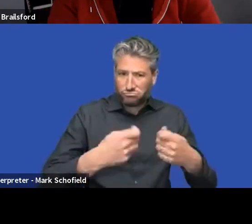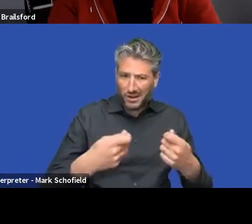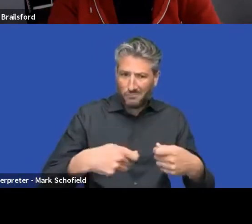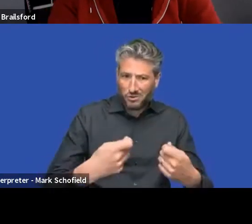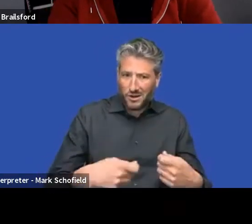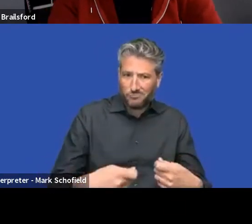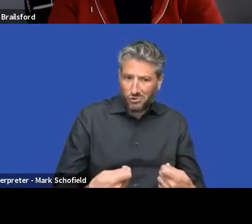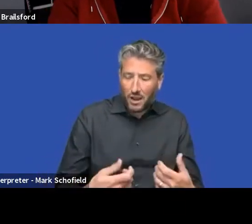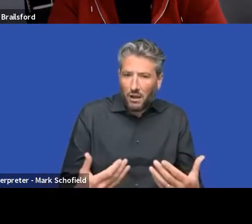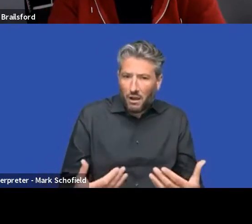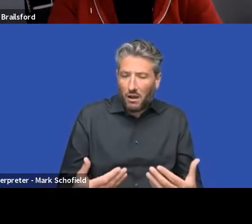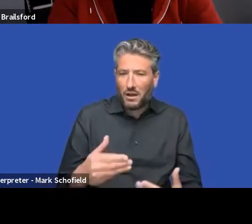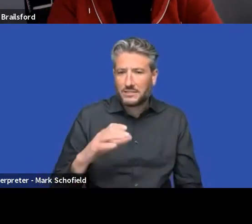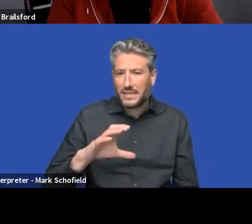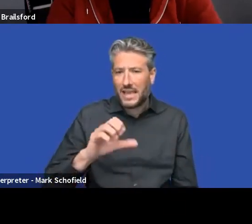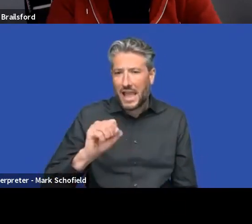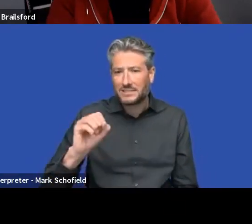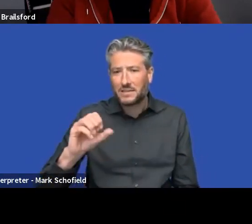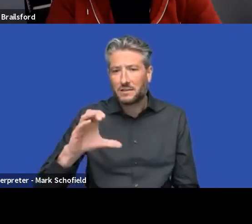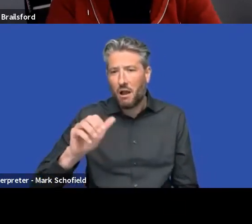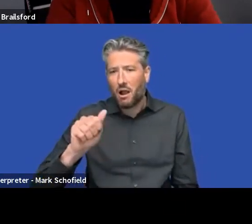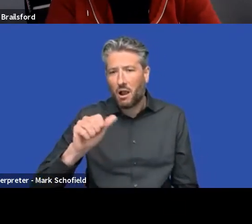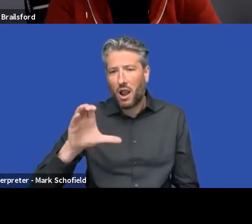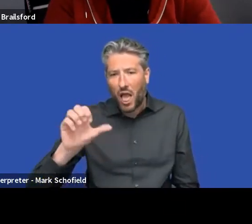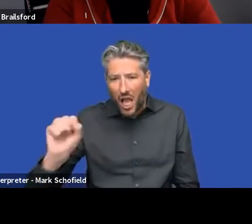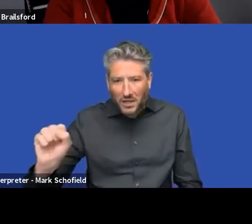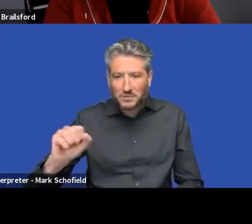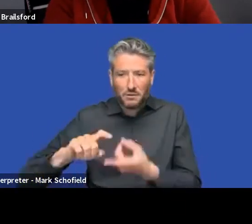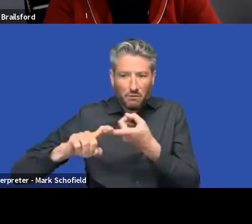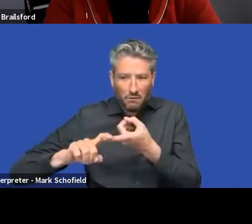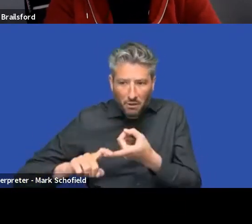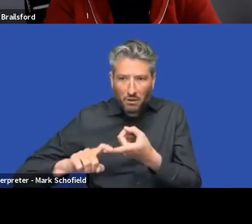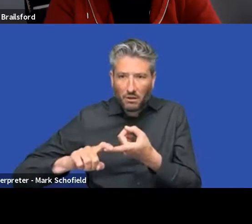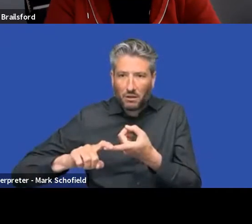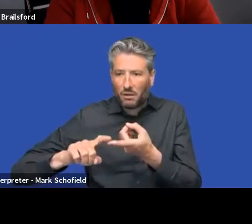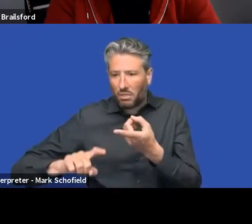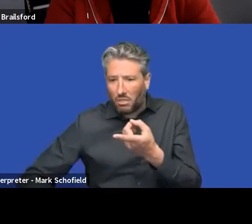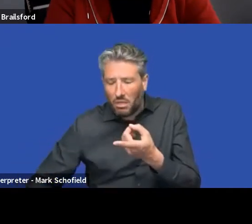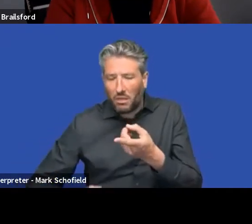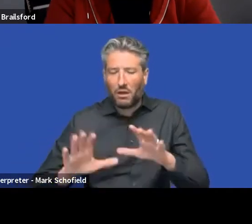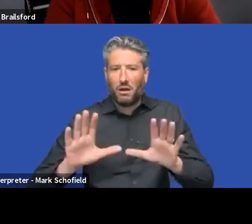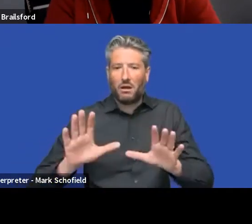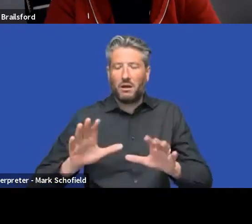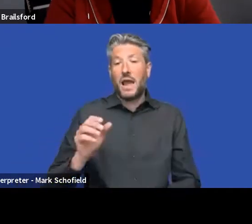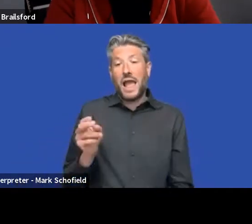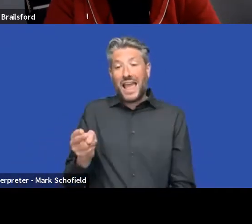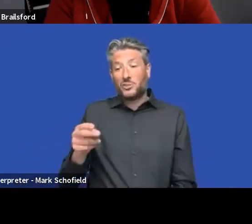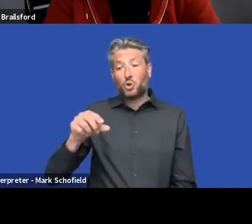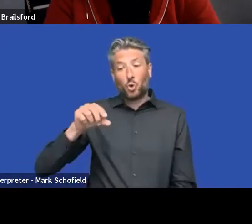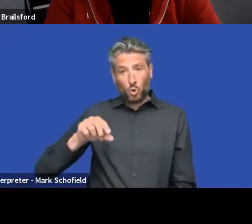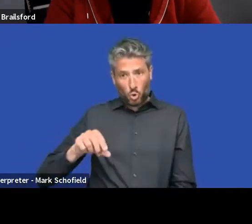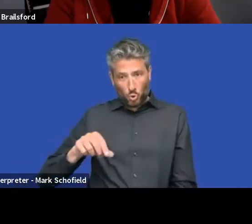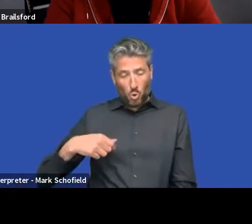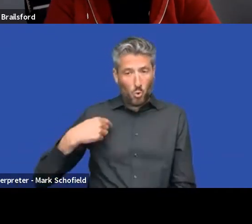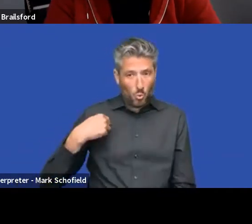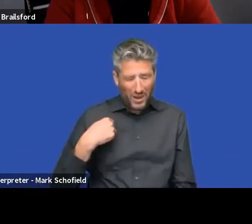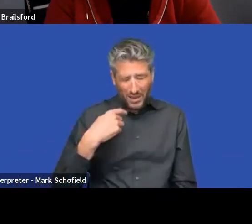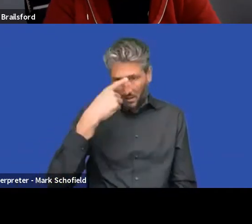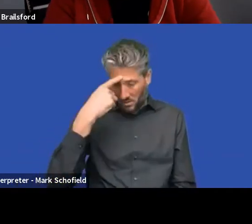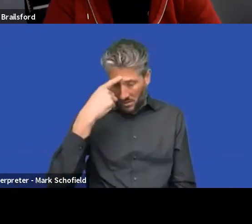And because of that difficulty at HQ, it's always been taken that style changes are not breaking changes. So what